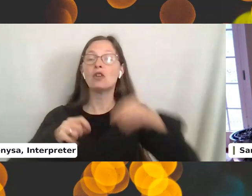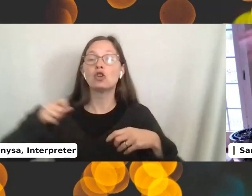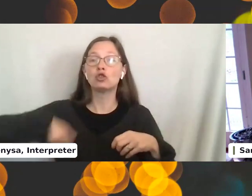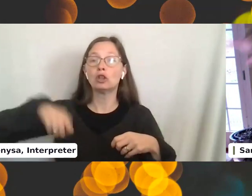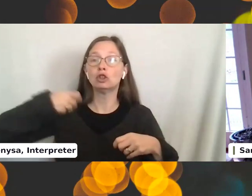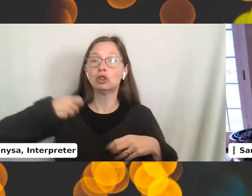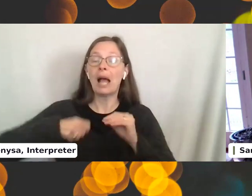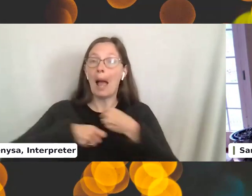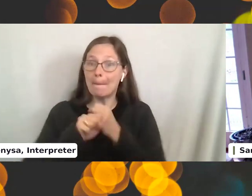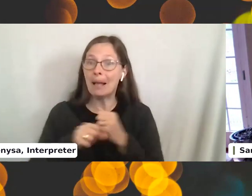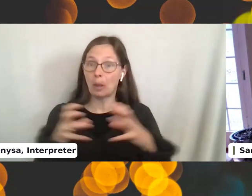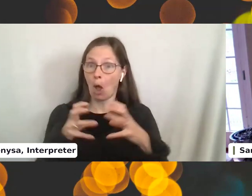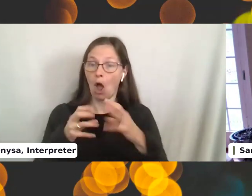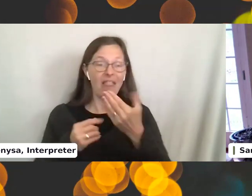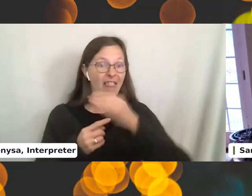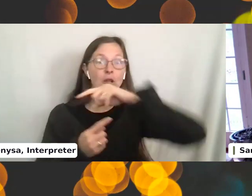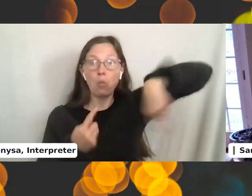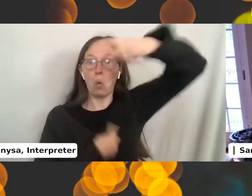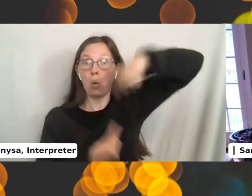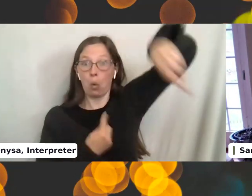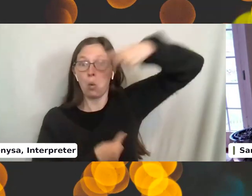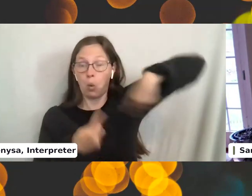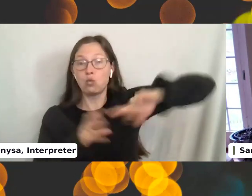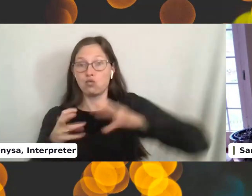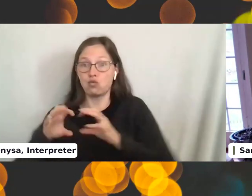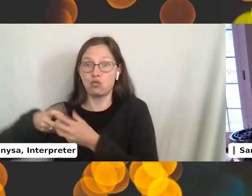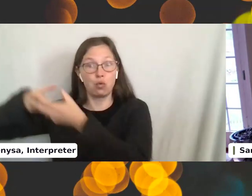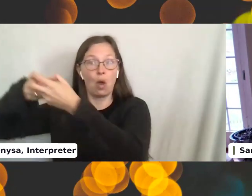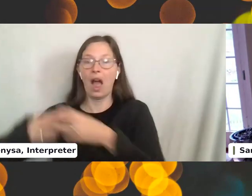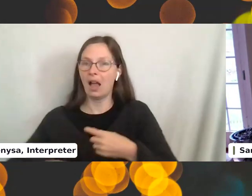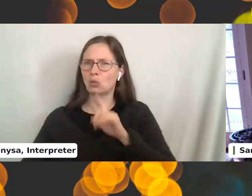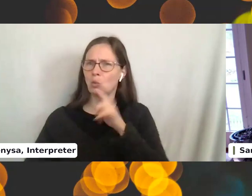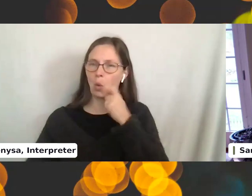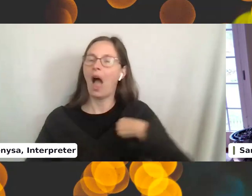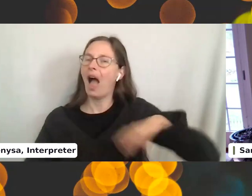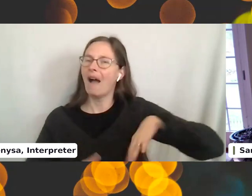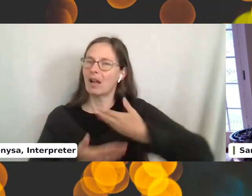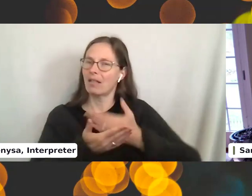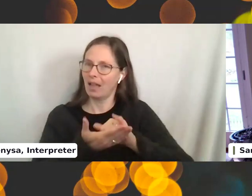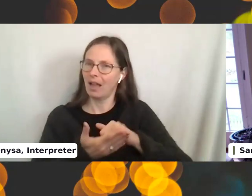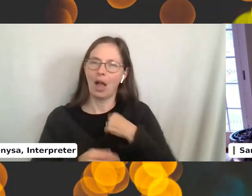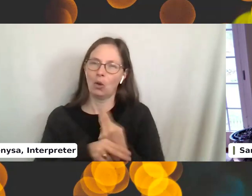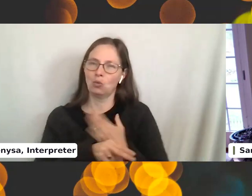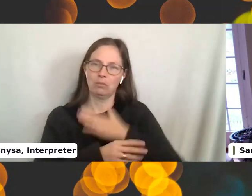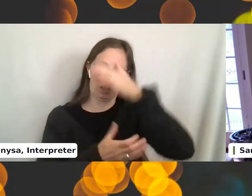a ball and the thing spins. It's pretty cool. It's have not gotten there yet. have just use my husband.